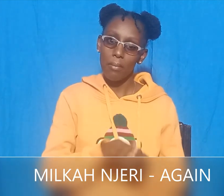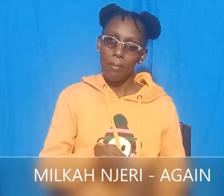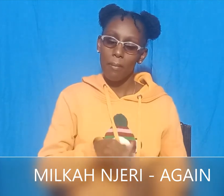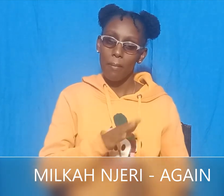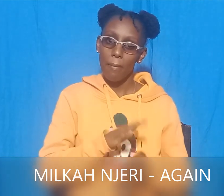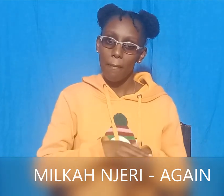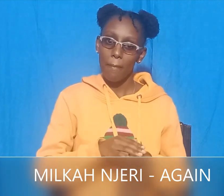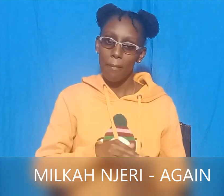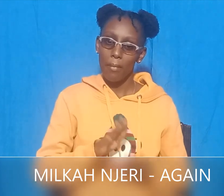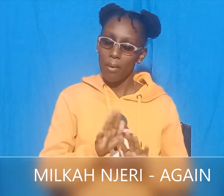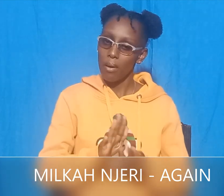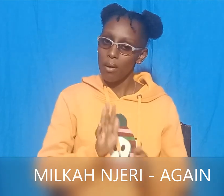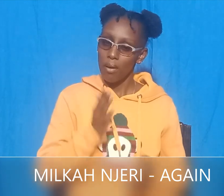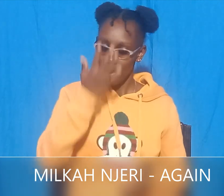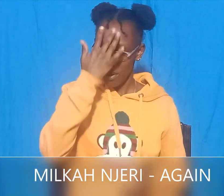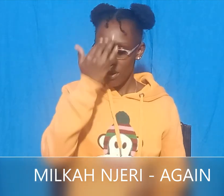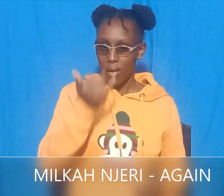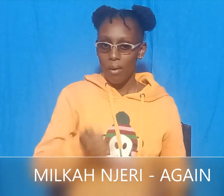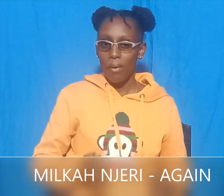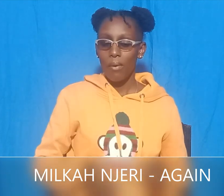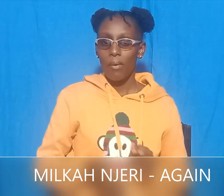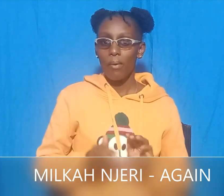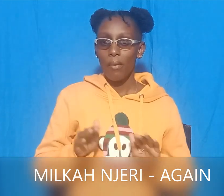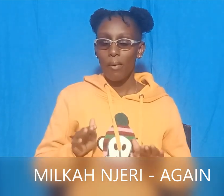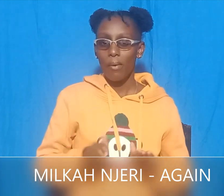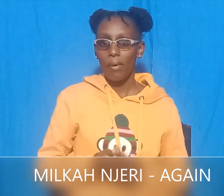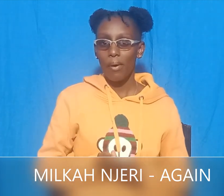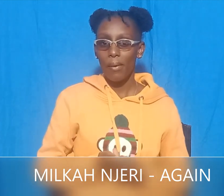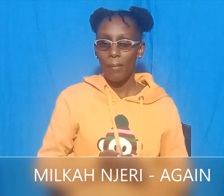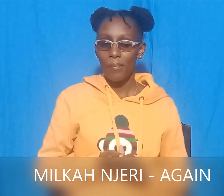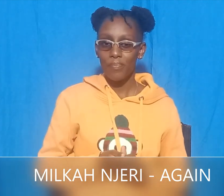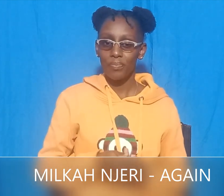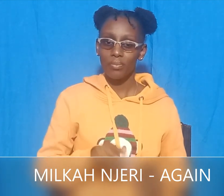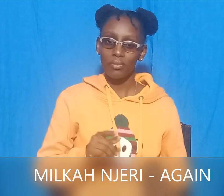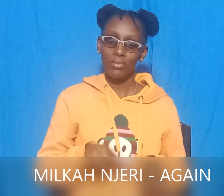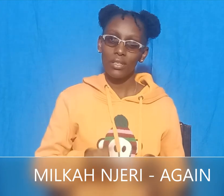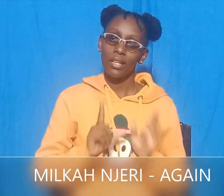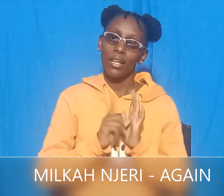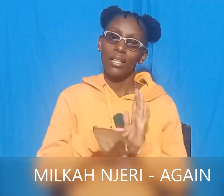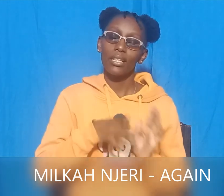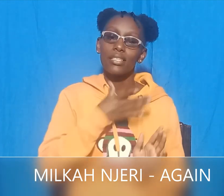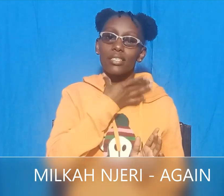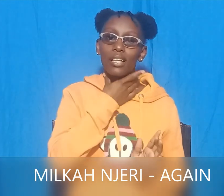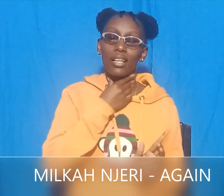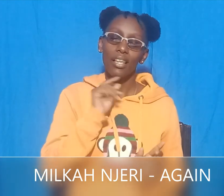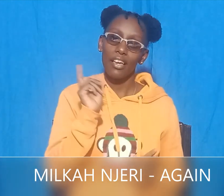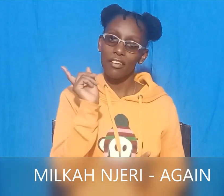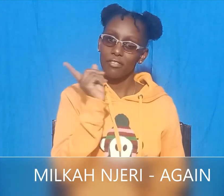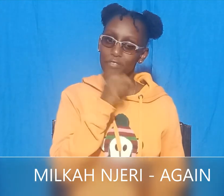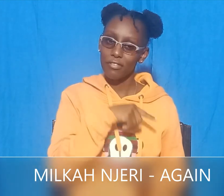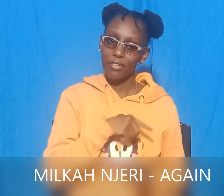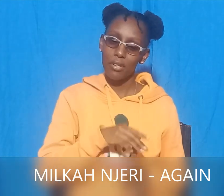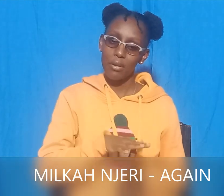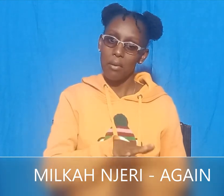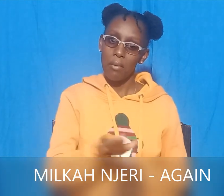swam very quickly. But soon he liked it and looked at the new places, at the fish